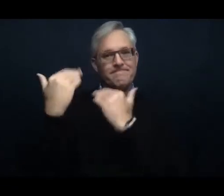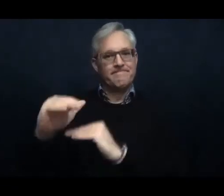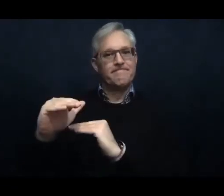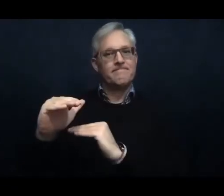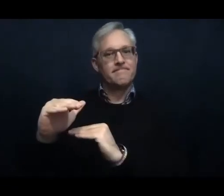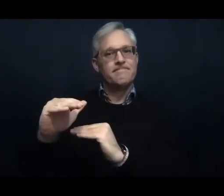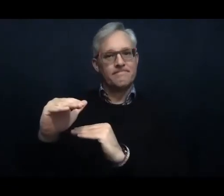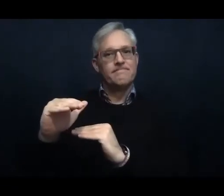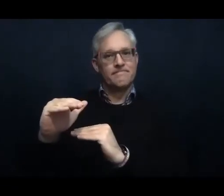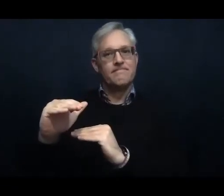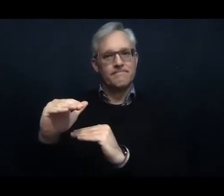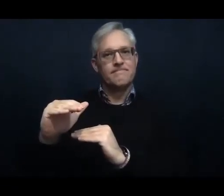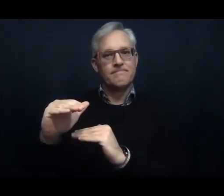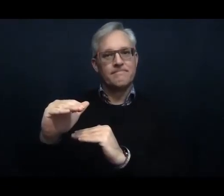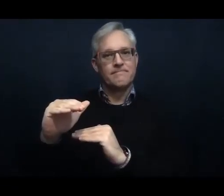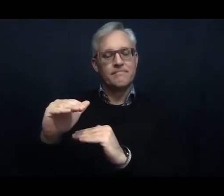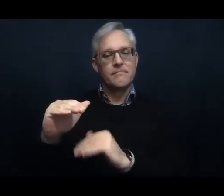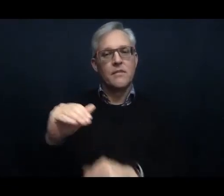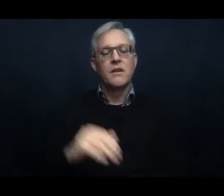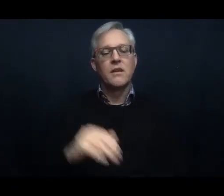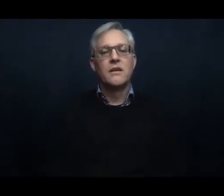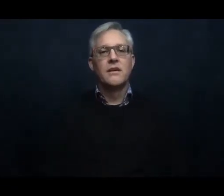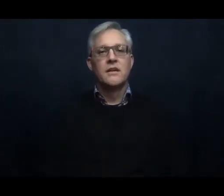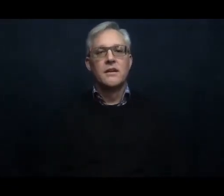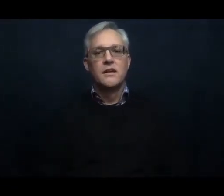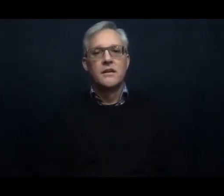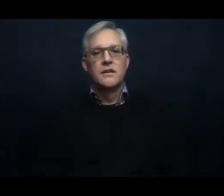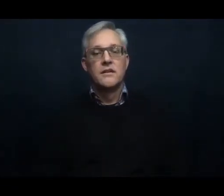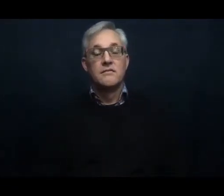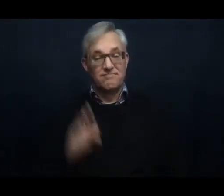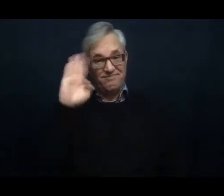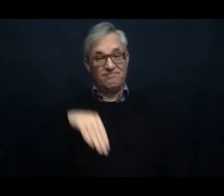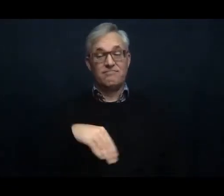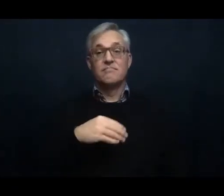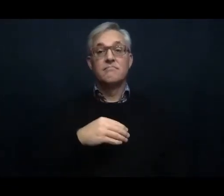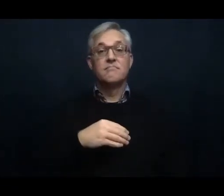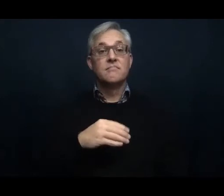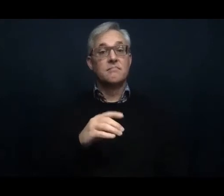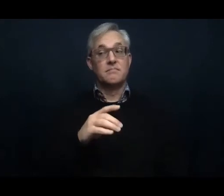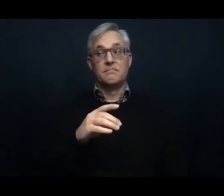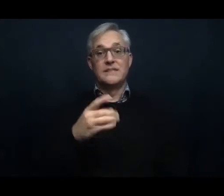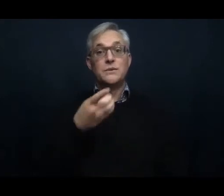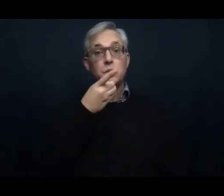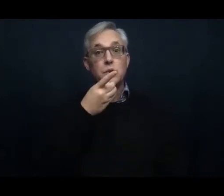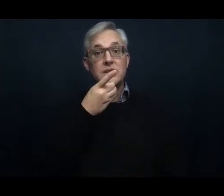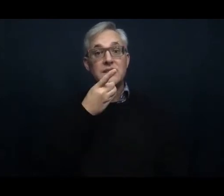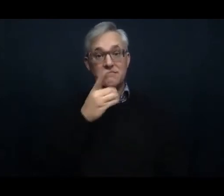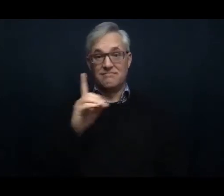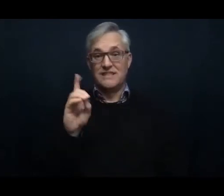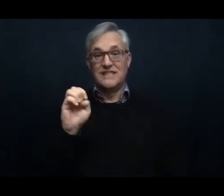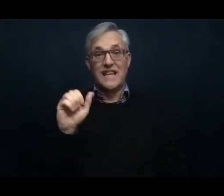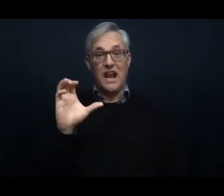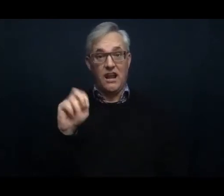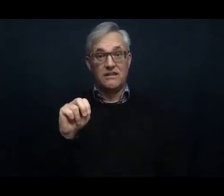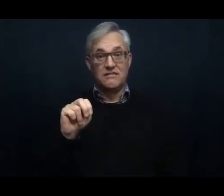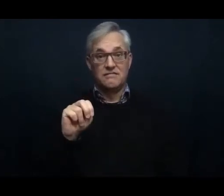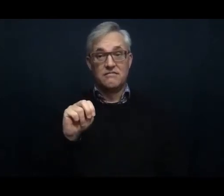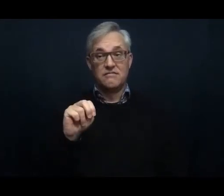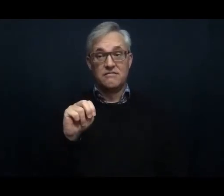I know Deacon Dorothy recently said she had to limit herself to half an hour evening